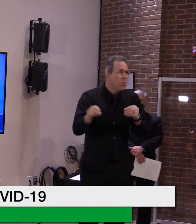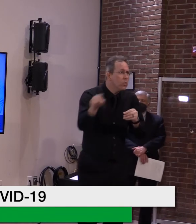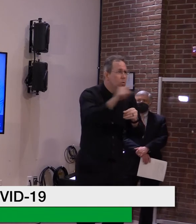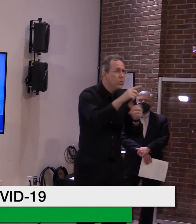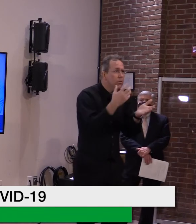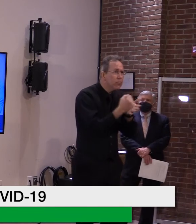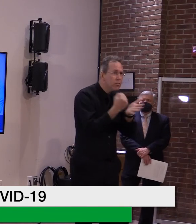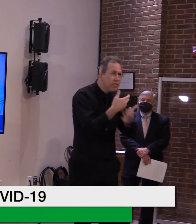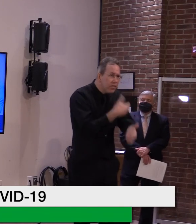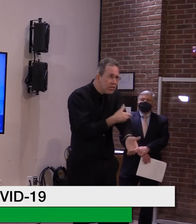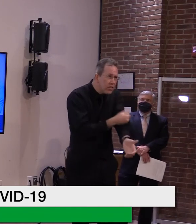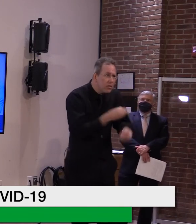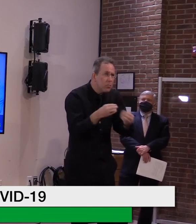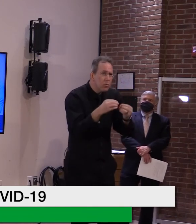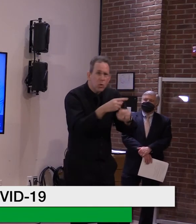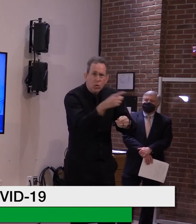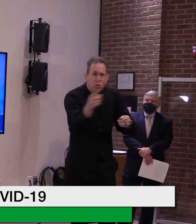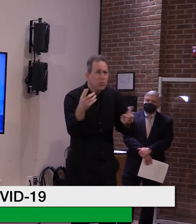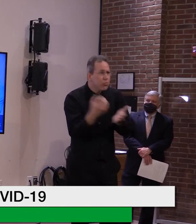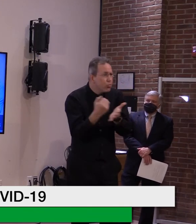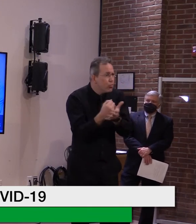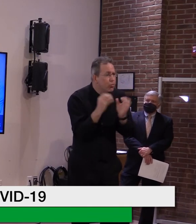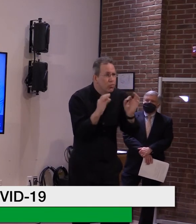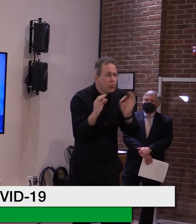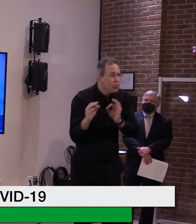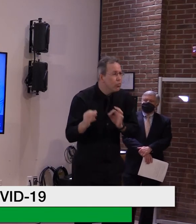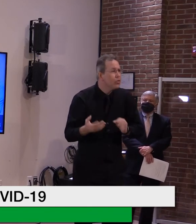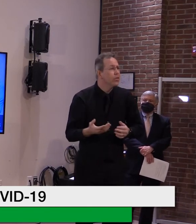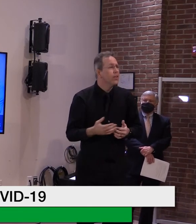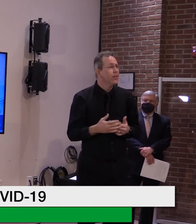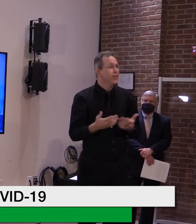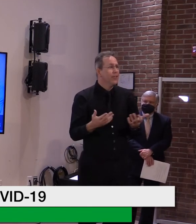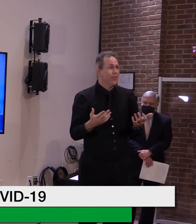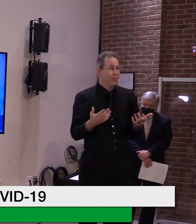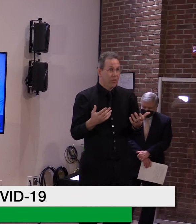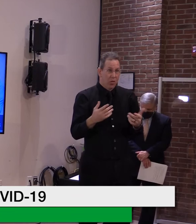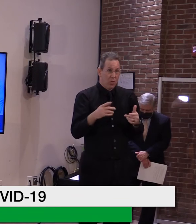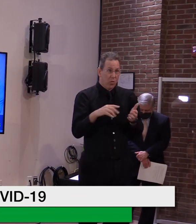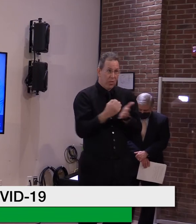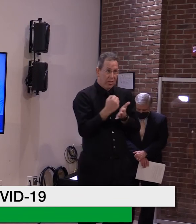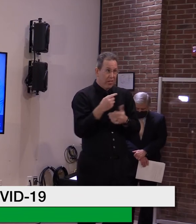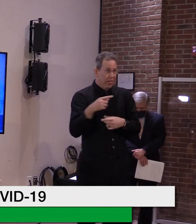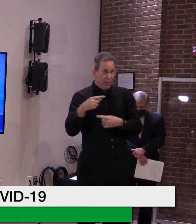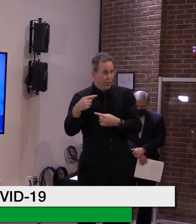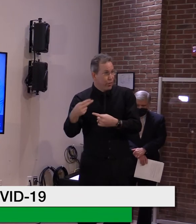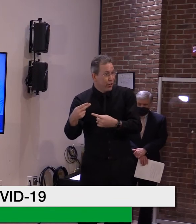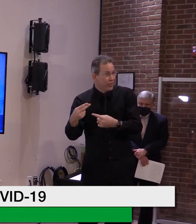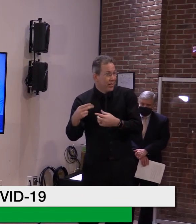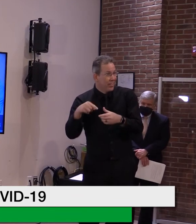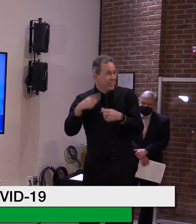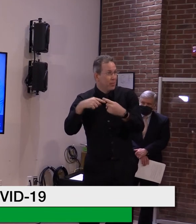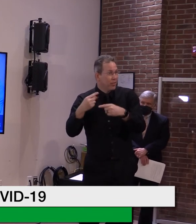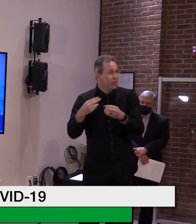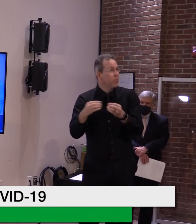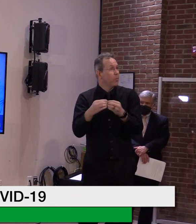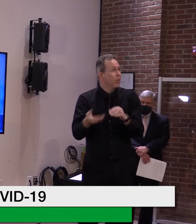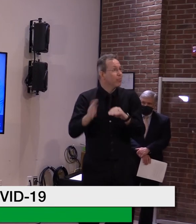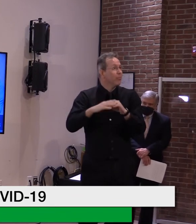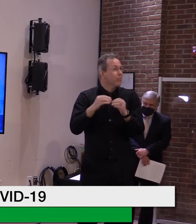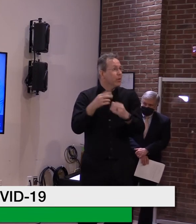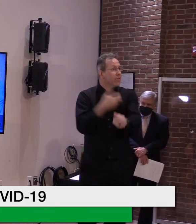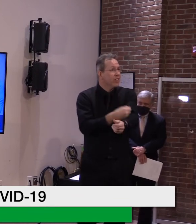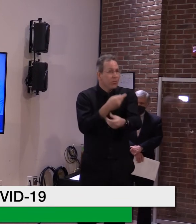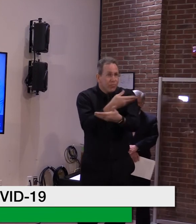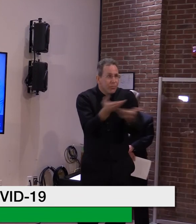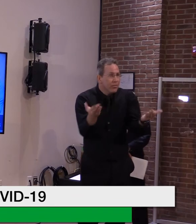get at least the first dose into the majority. And and if we have exceptions for those who